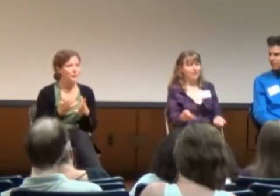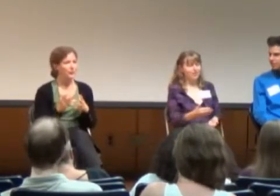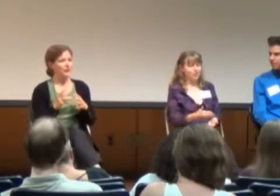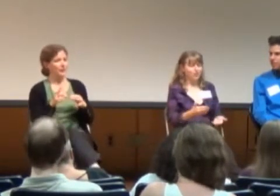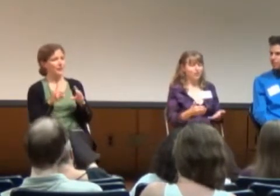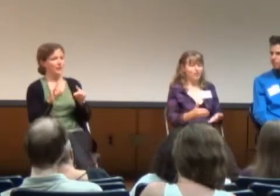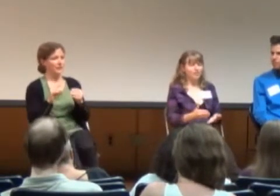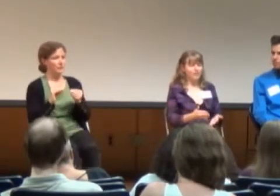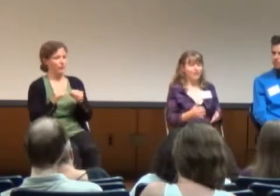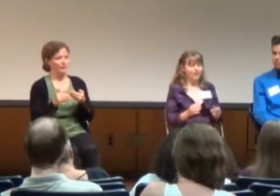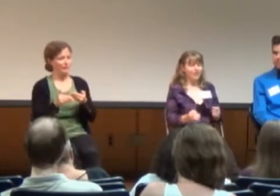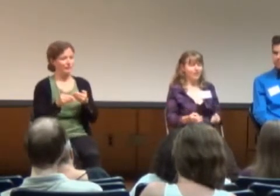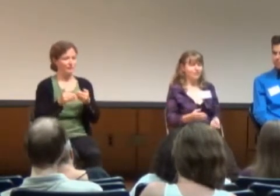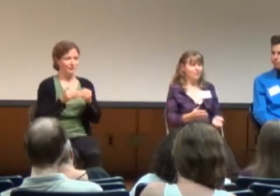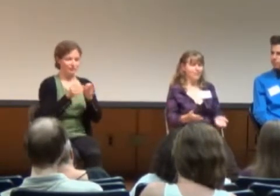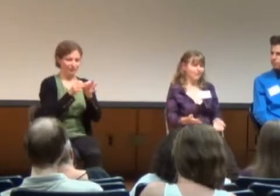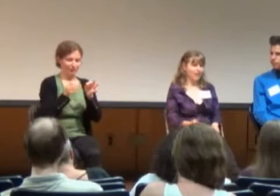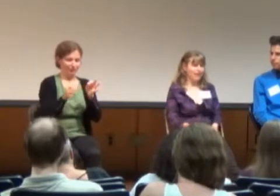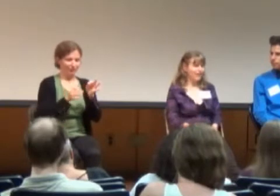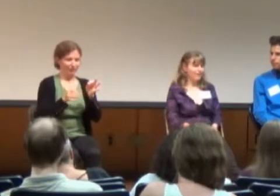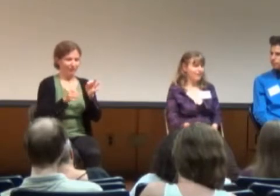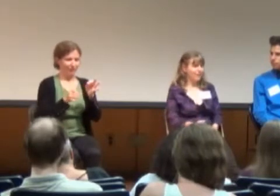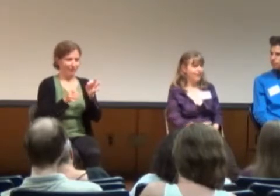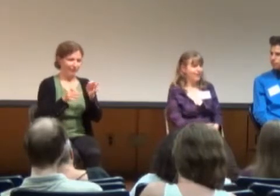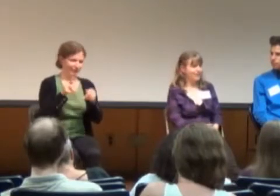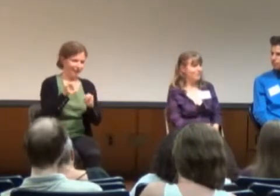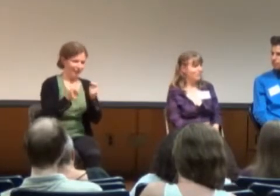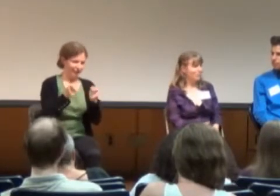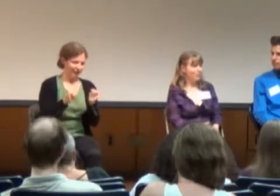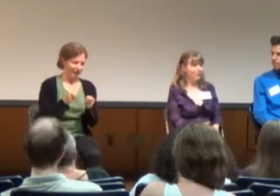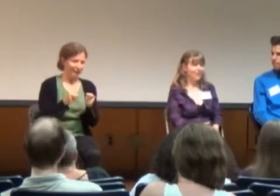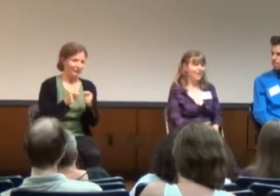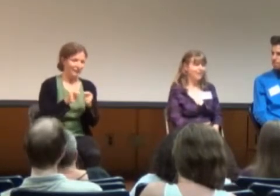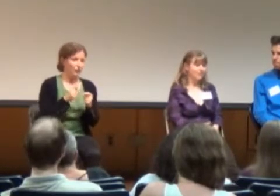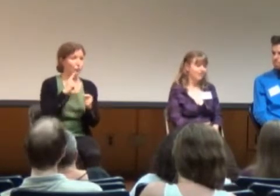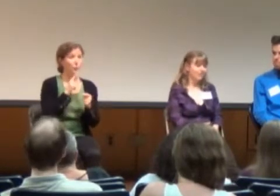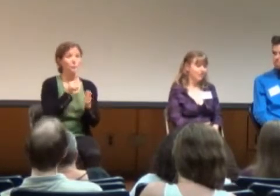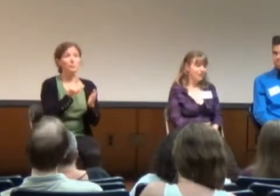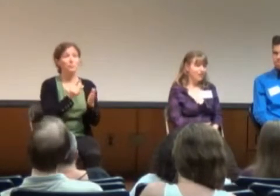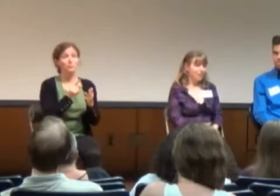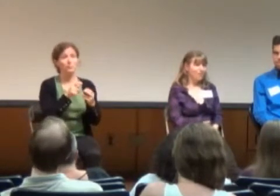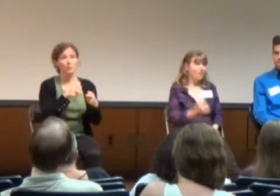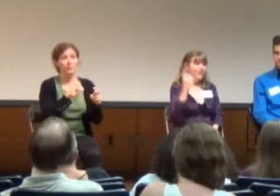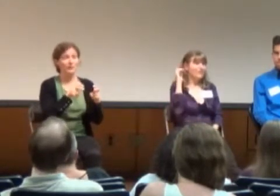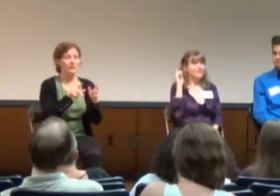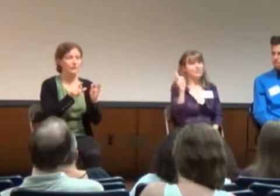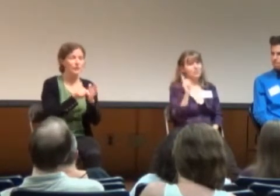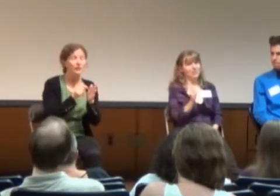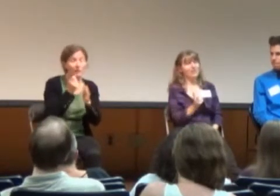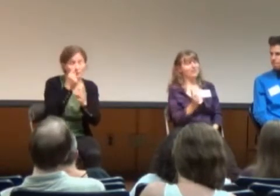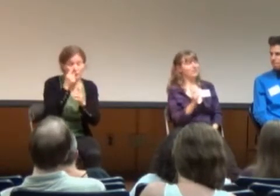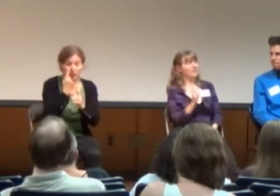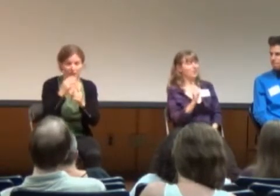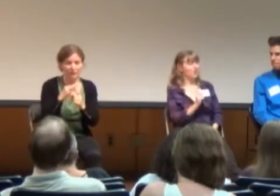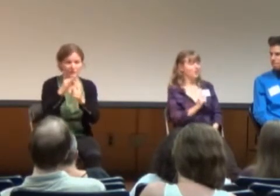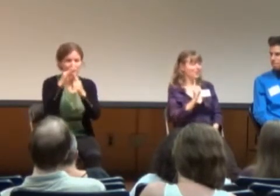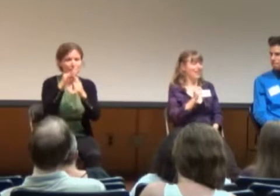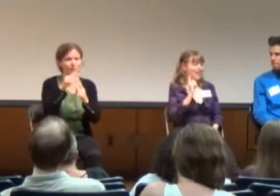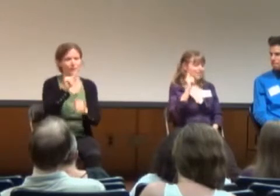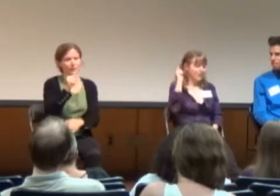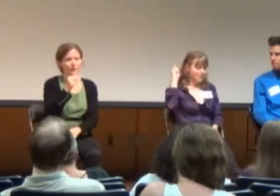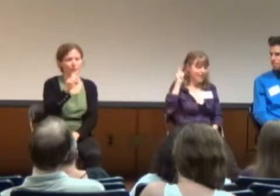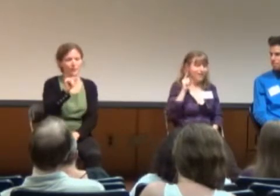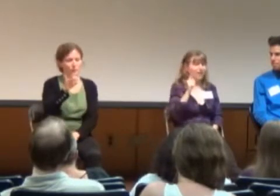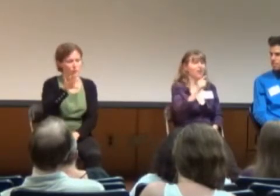shorten just about every piece of writing I've ever had accepted for publication. With the exception of the toast,